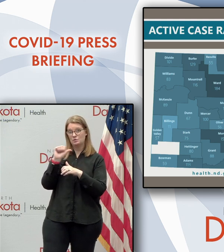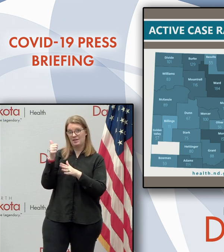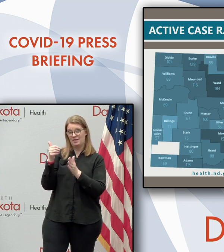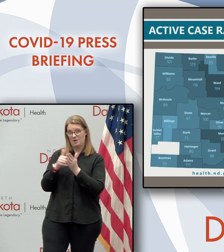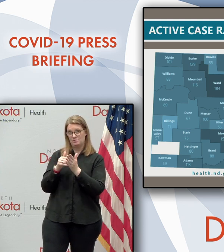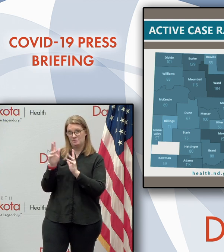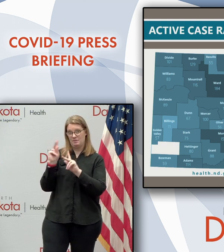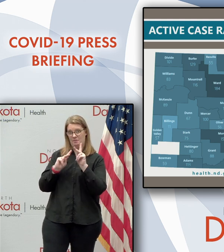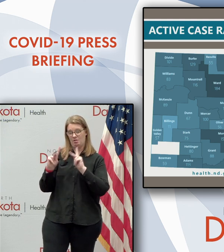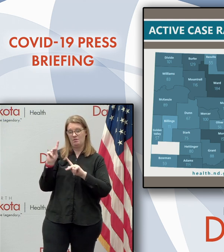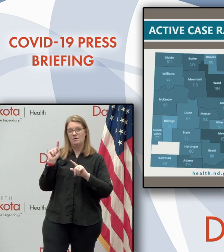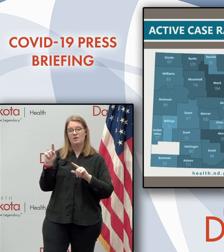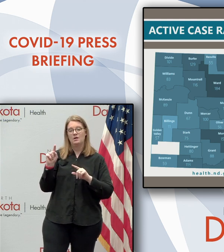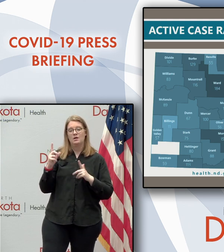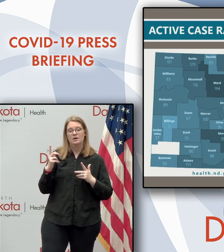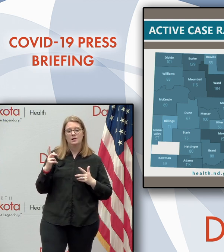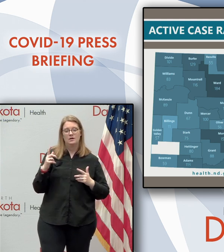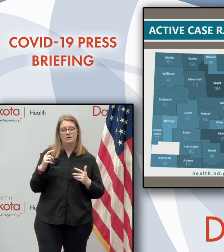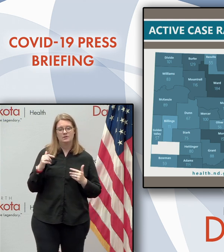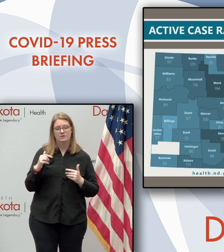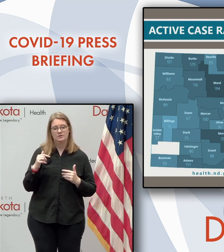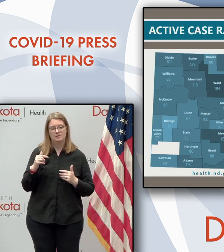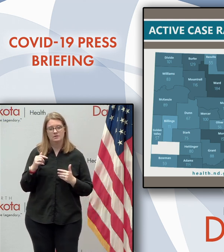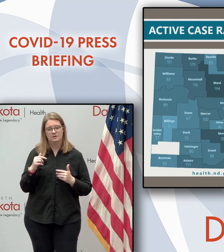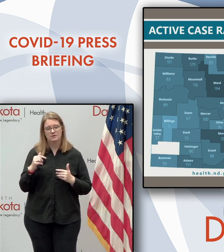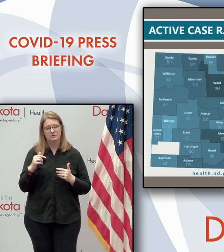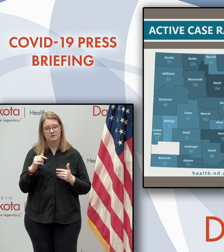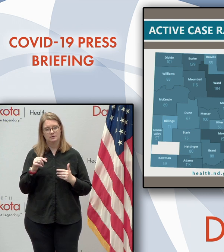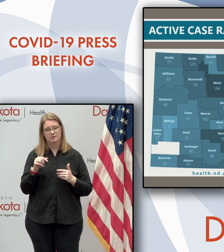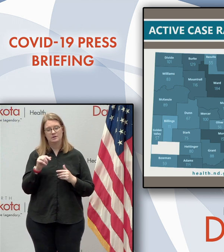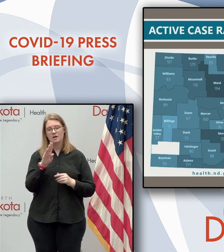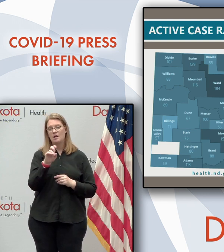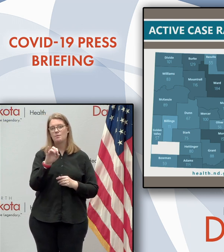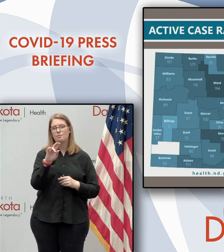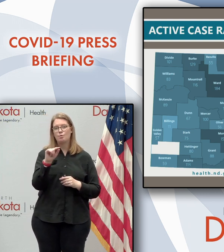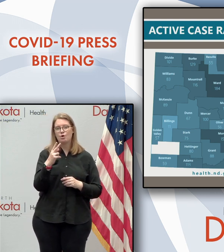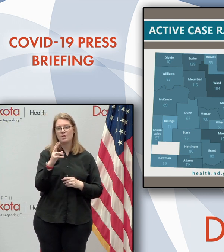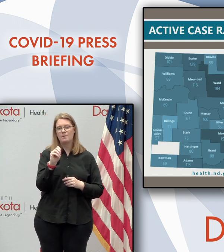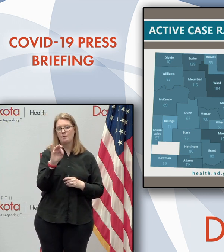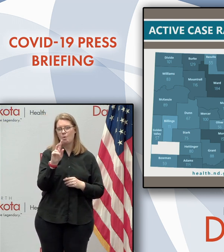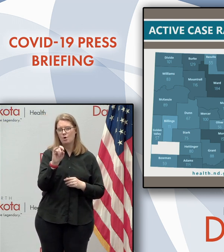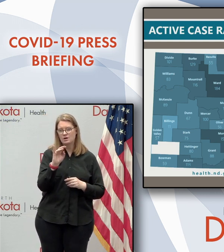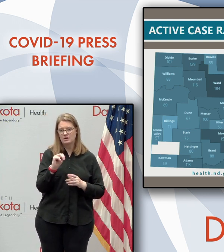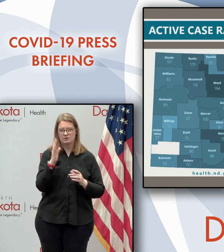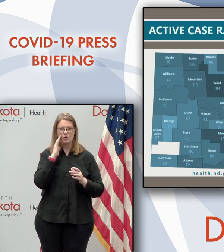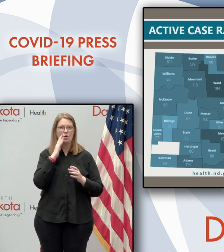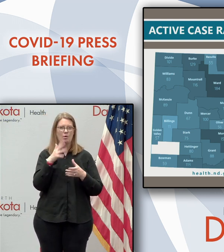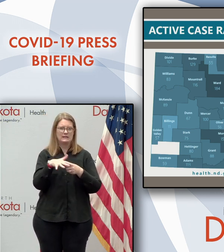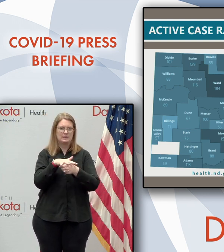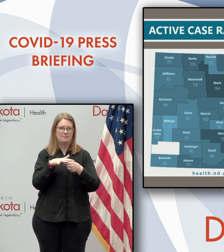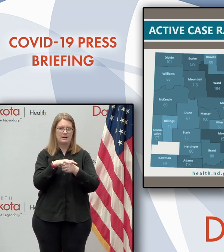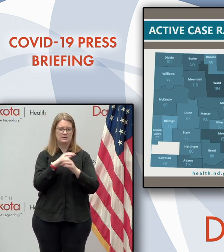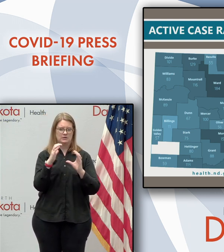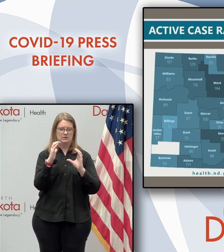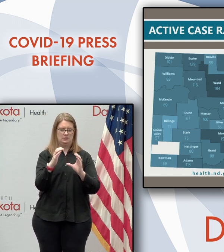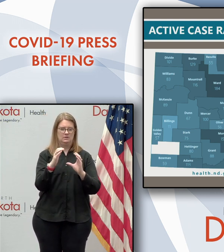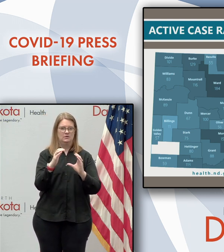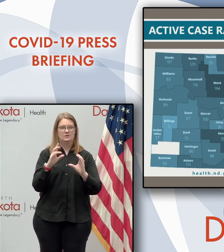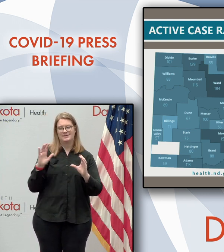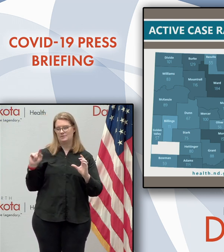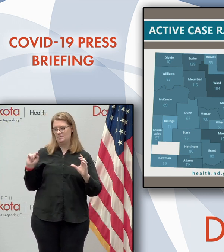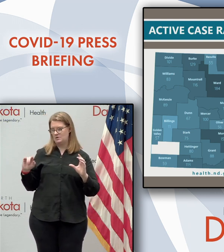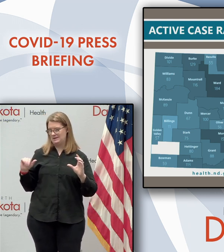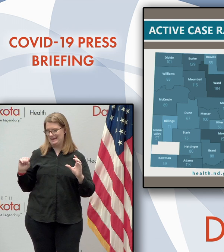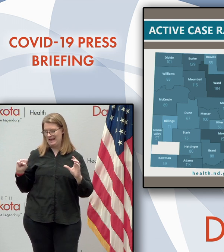,000 residents. Uh, when we take a look at, uh, at Burley-Morton as a metro area versus Cass, it's got, uh,